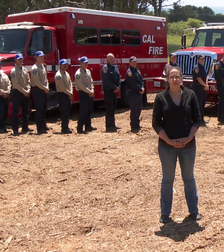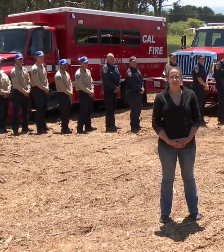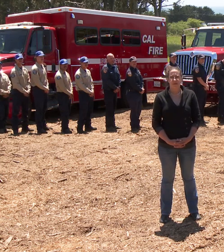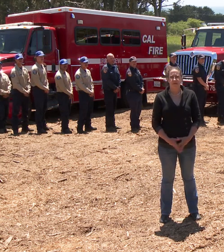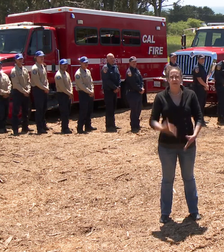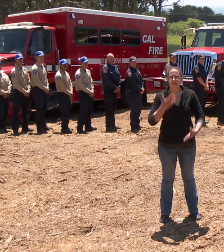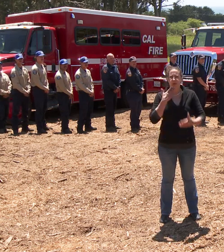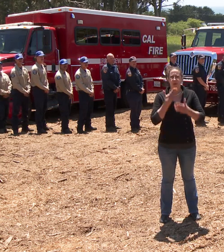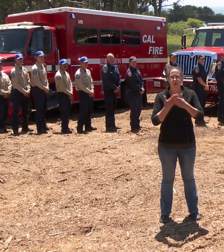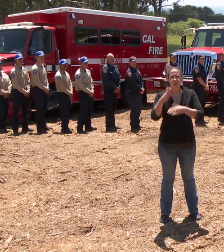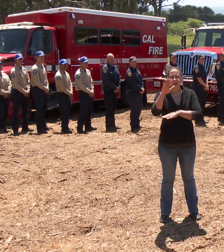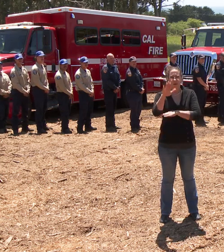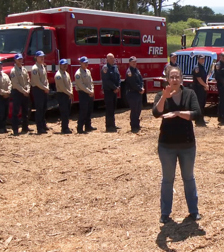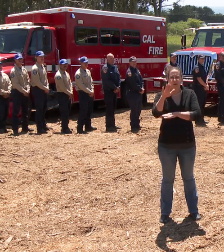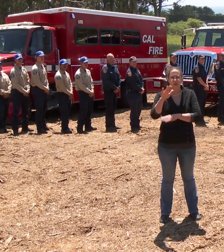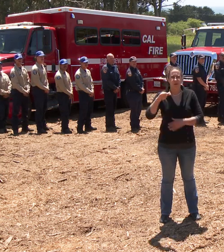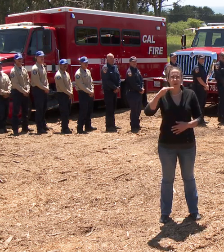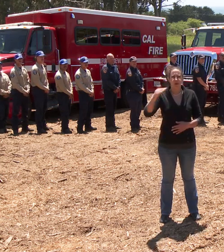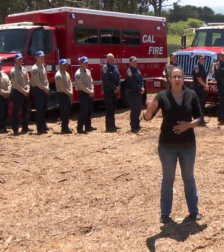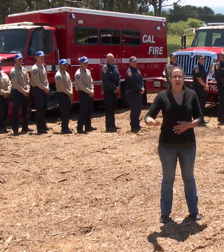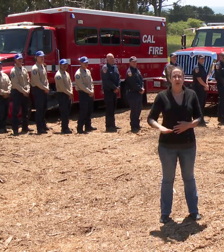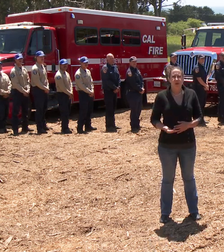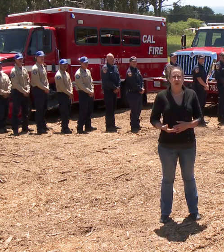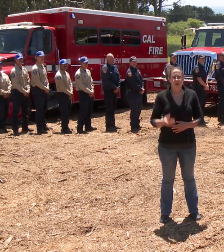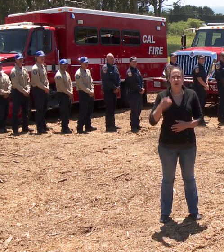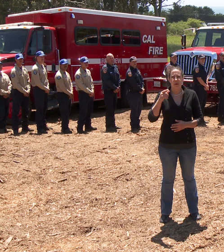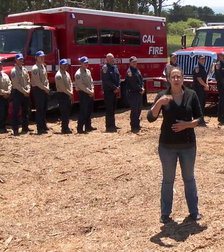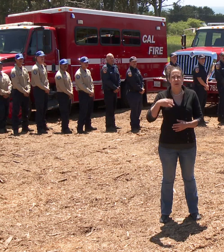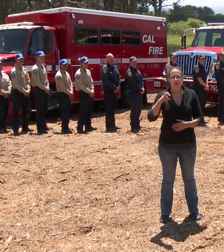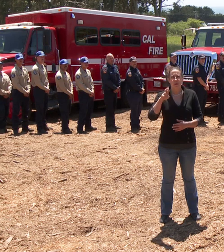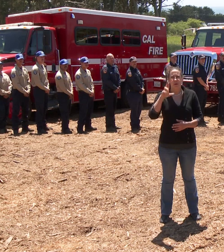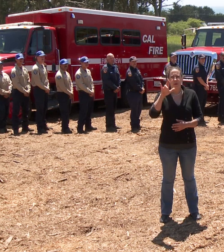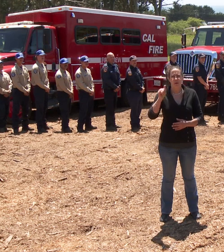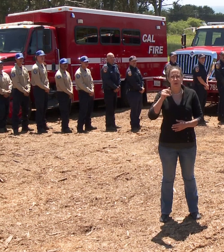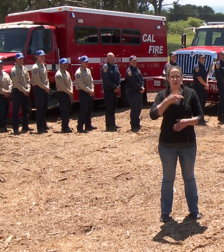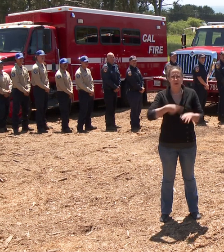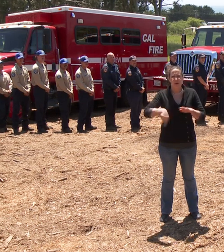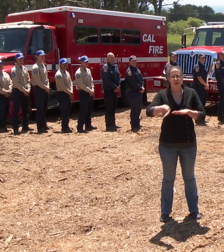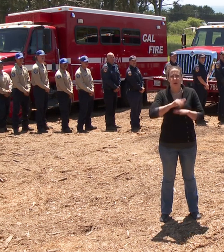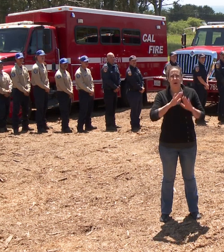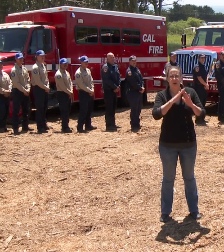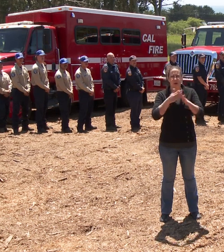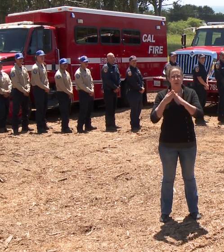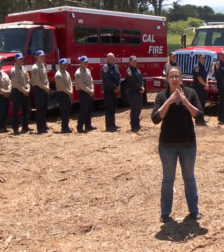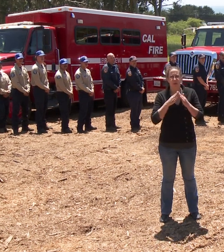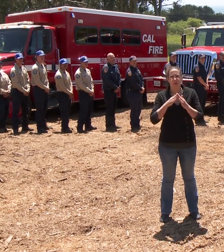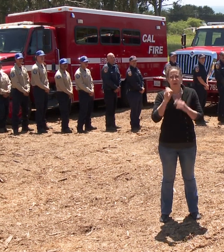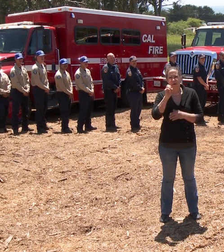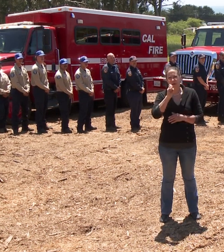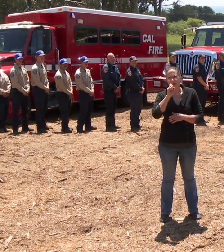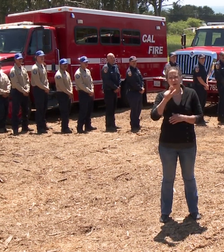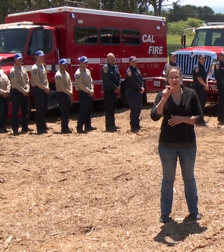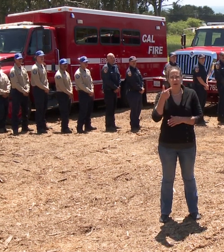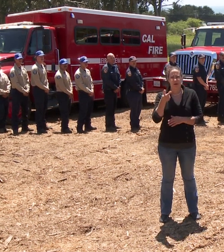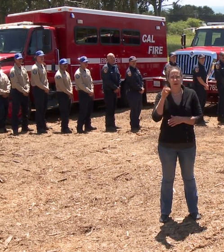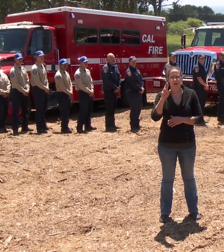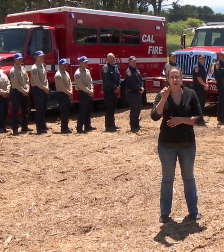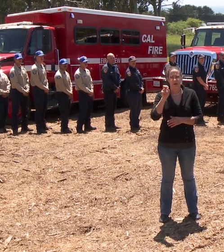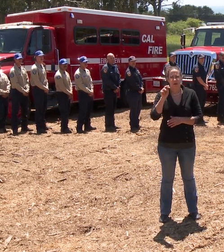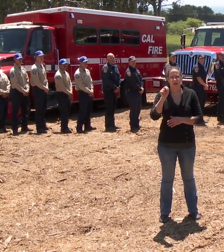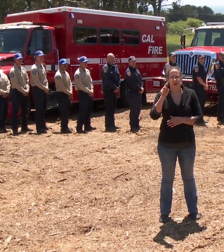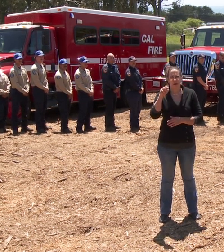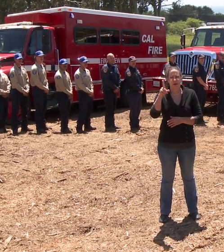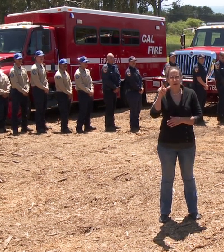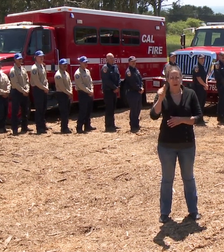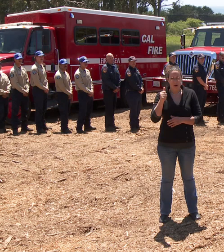Good afternoon and welcome to Quarry Park and the community of El Granada here on the San Mateo Coast. My name is Nate